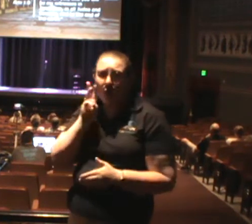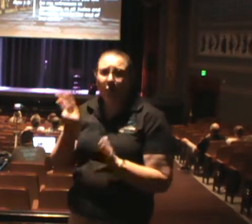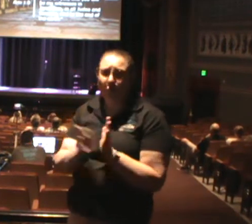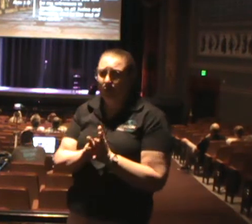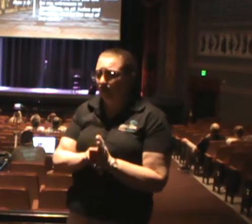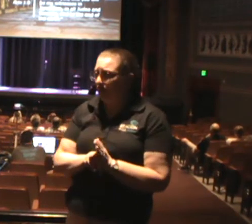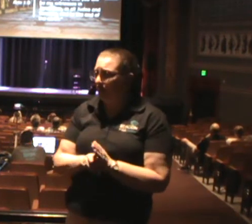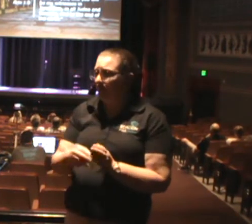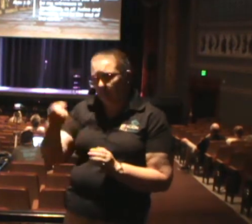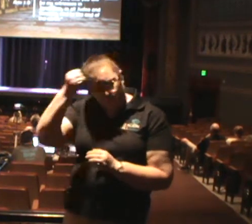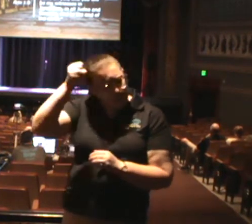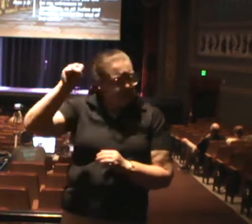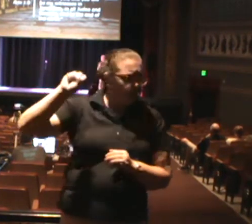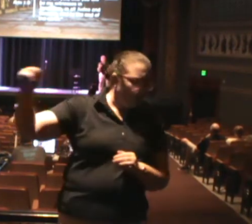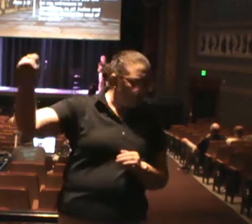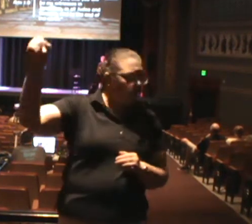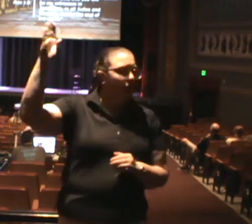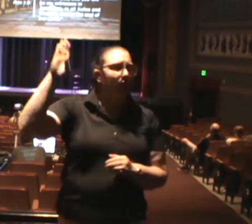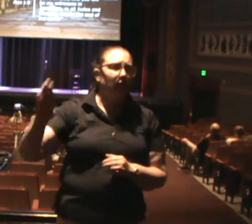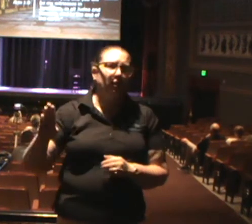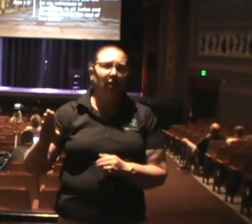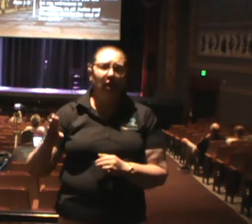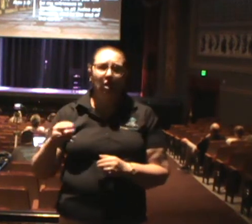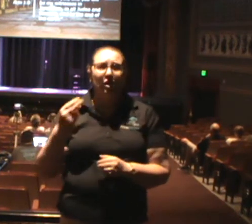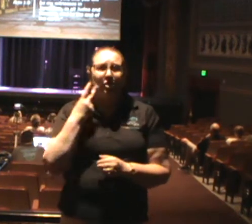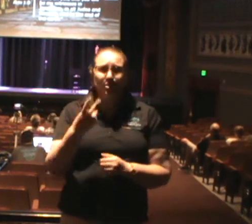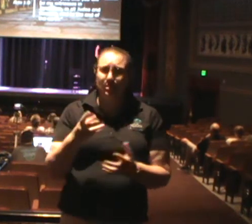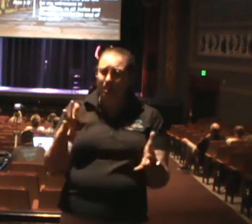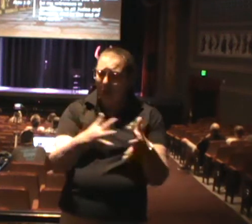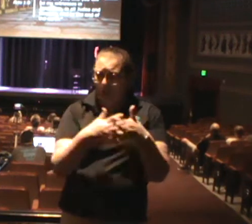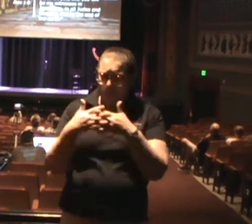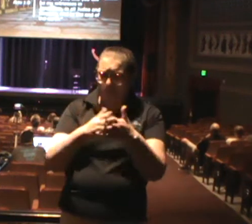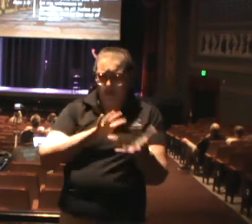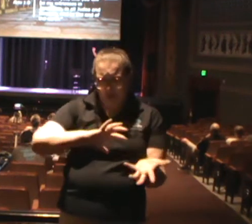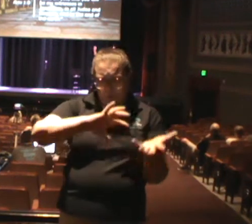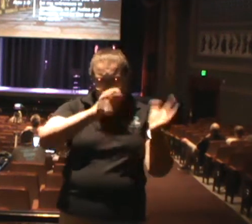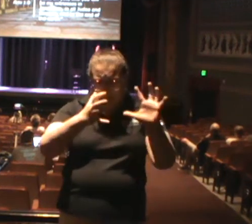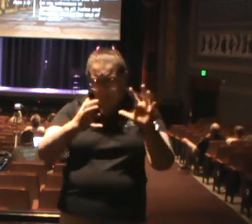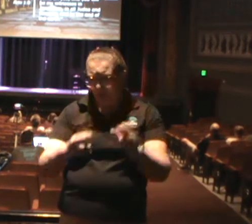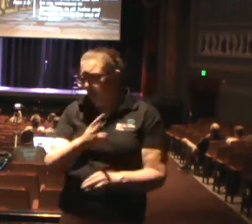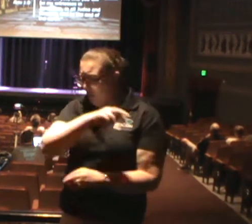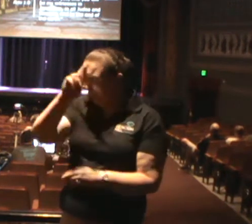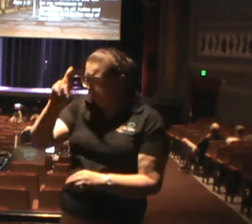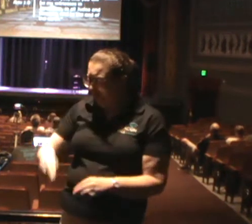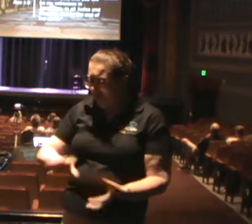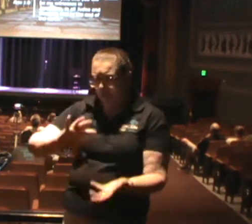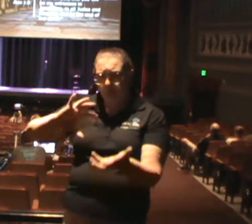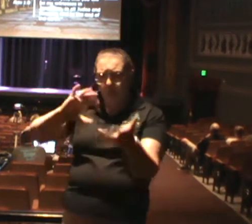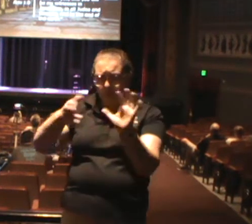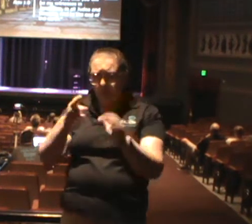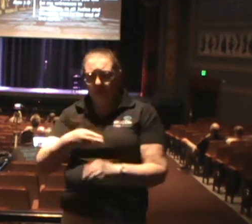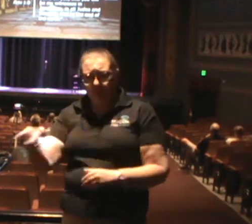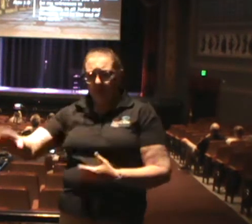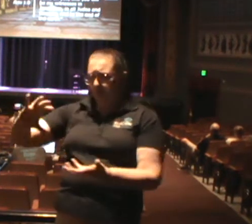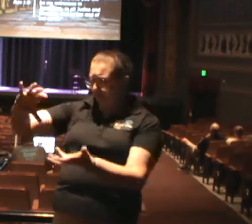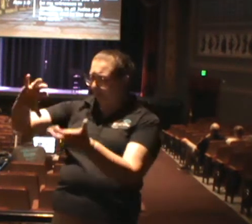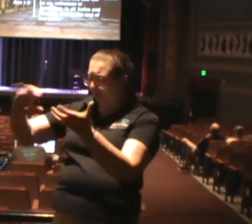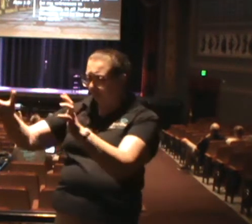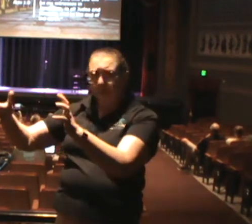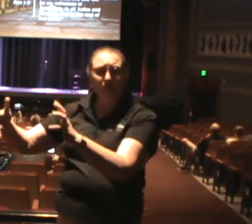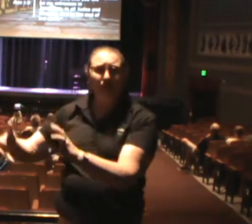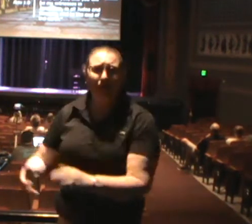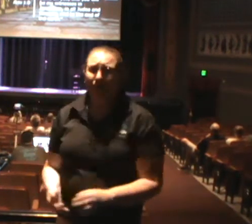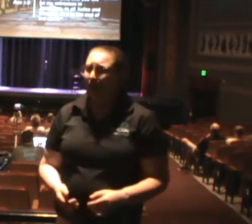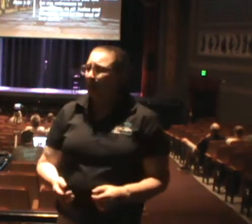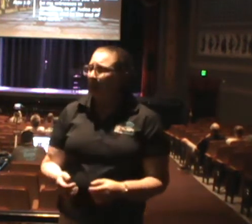from God? Do you see how messed up just America is? Do you see how messed up Richmond is? How messed up Hopewell is? It's